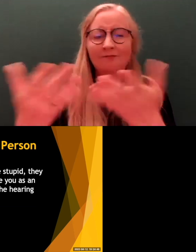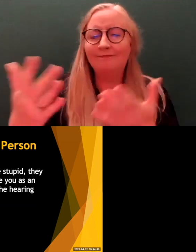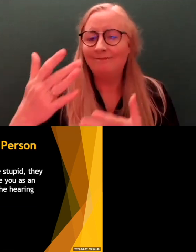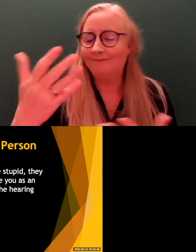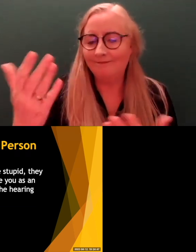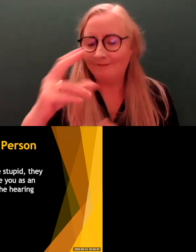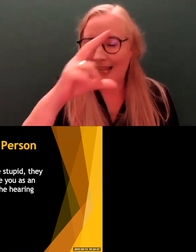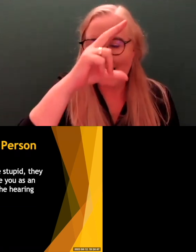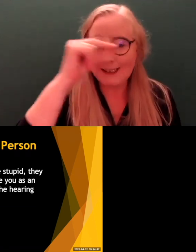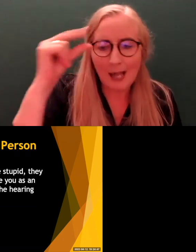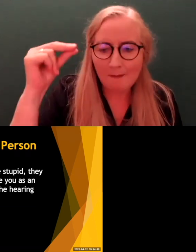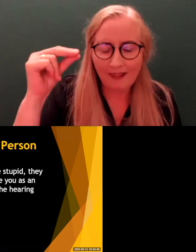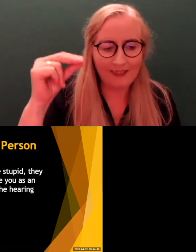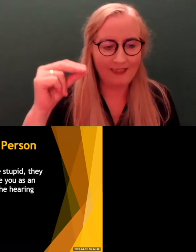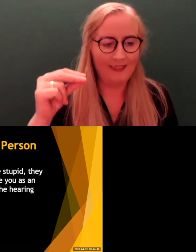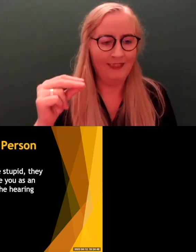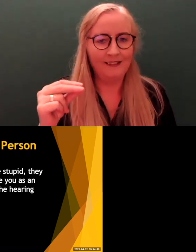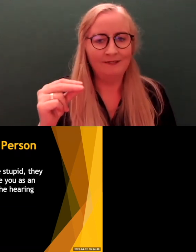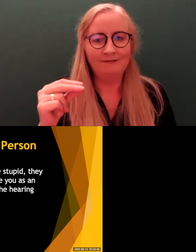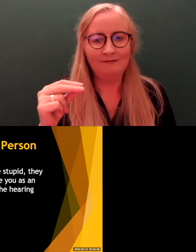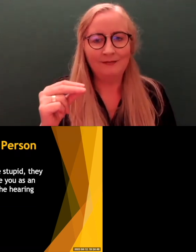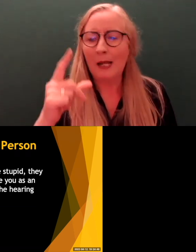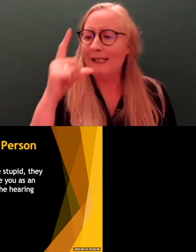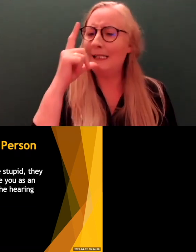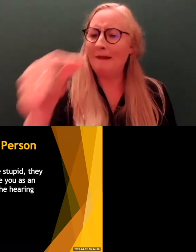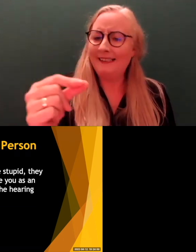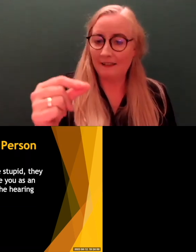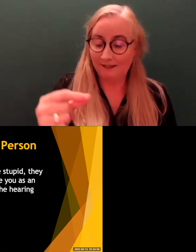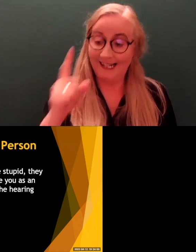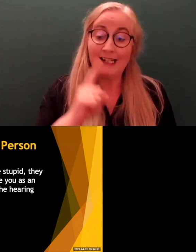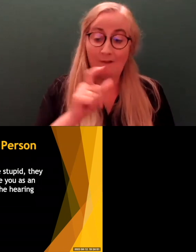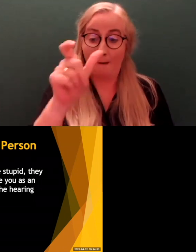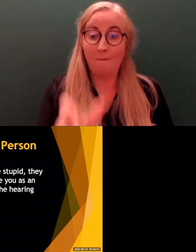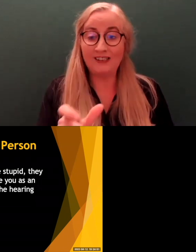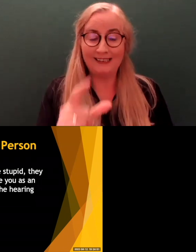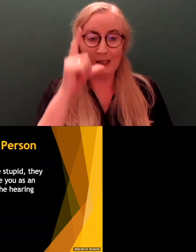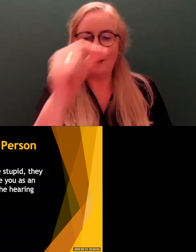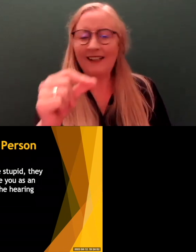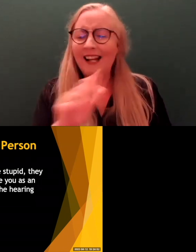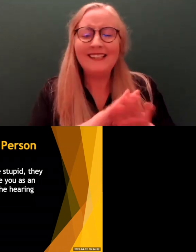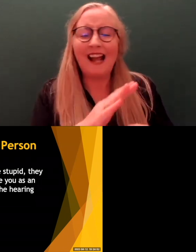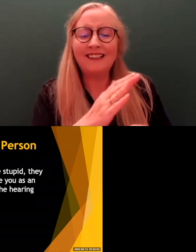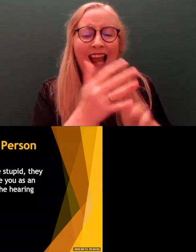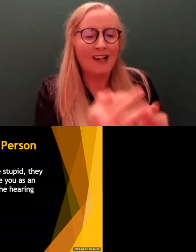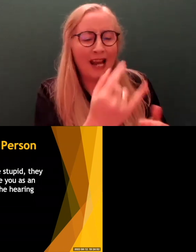it's a speeding issue and the deaf person is driving. This is just an example. This isn't what happened in this case, but I'm just giving an example.